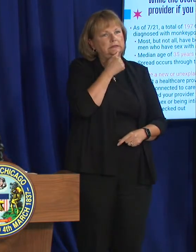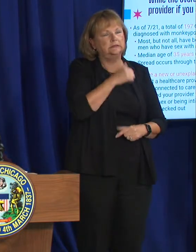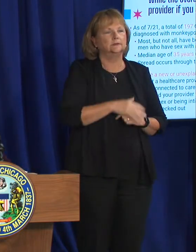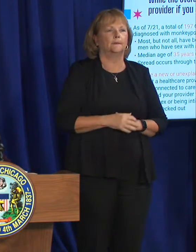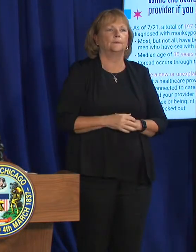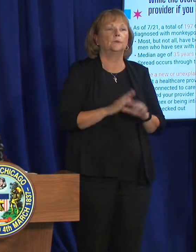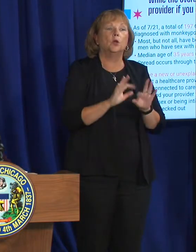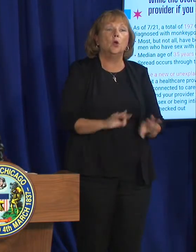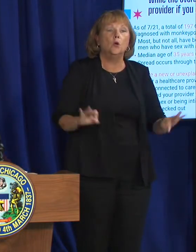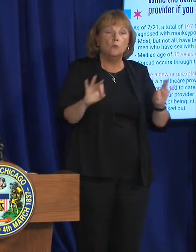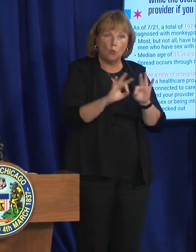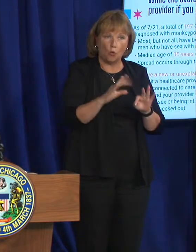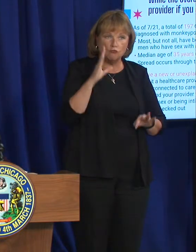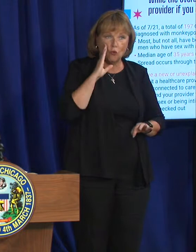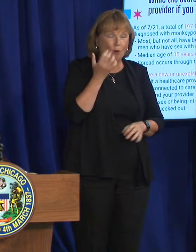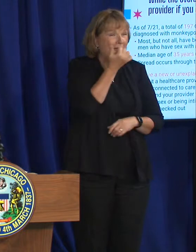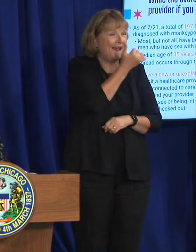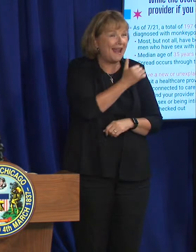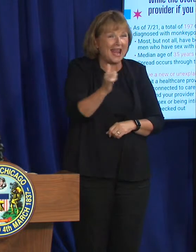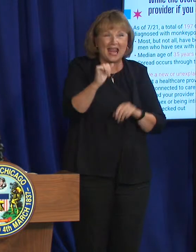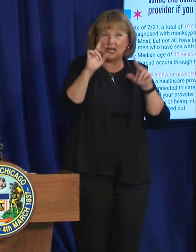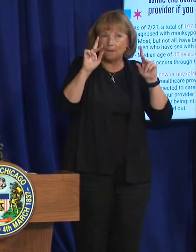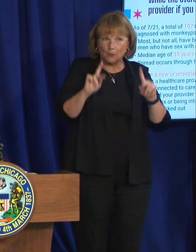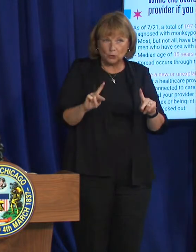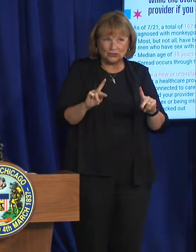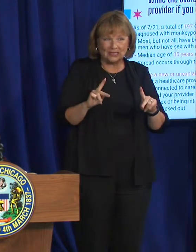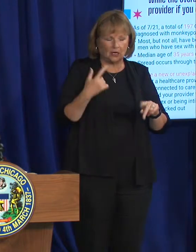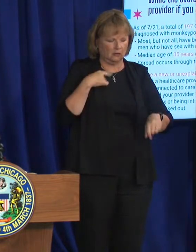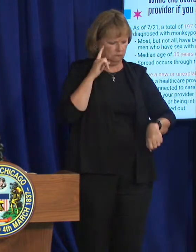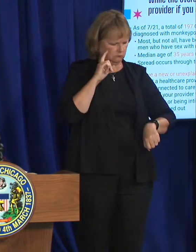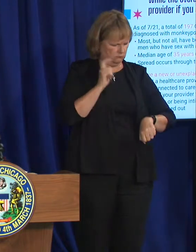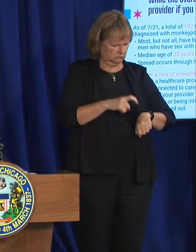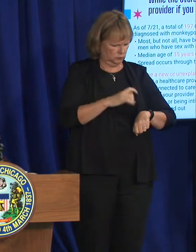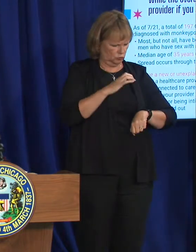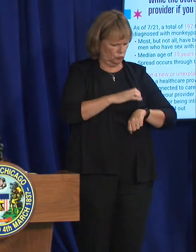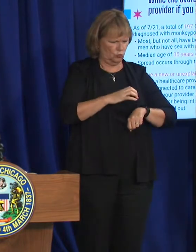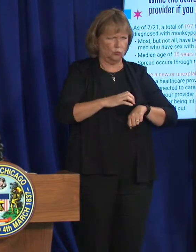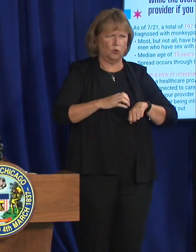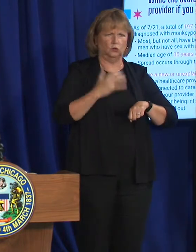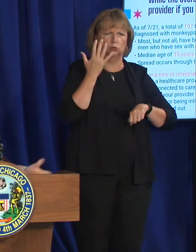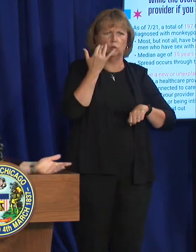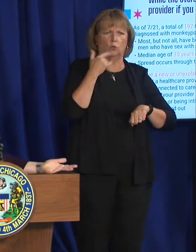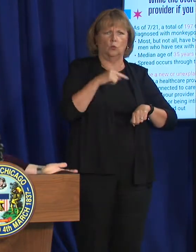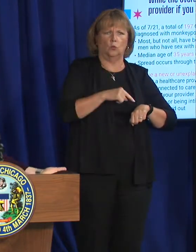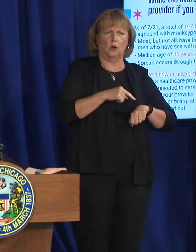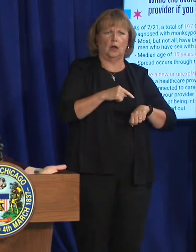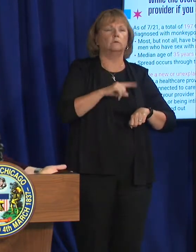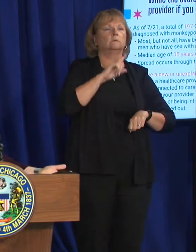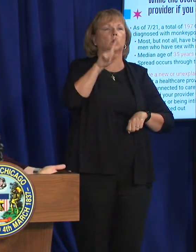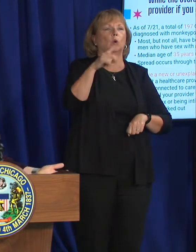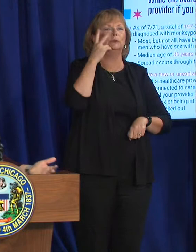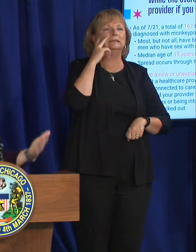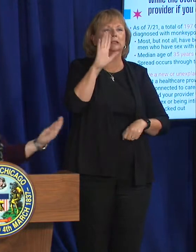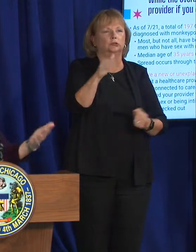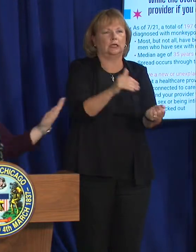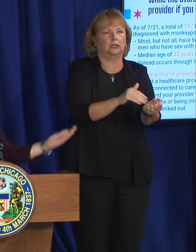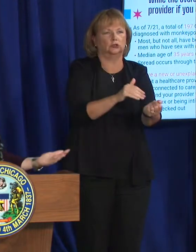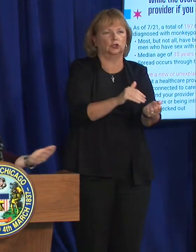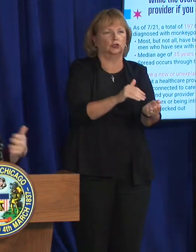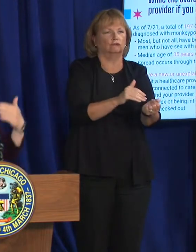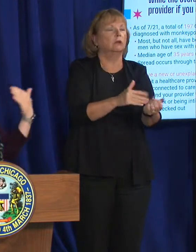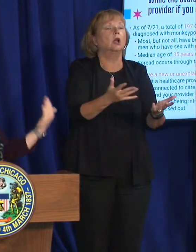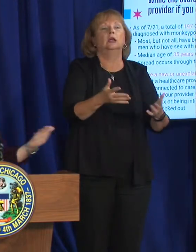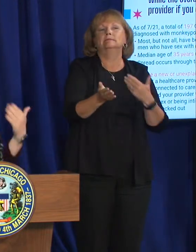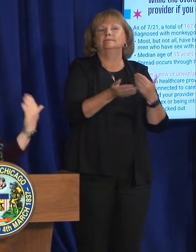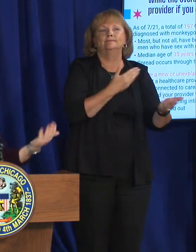emphasize that anybody who has a new or unexplained rash, we want you to see your health care provider. That would be